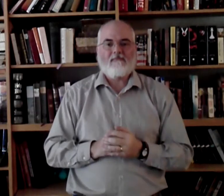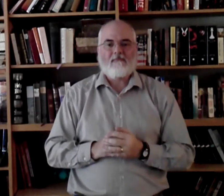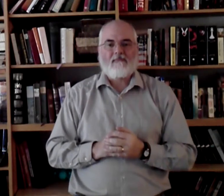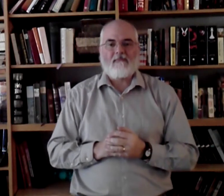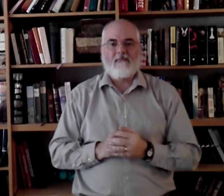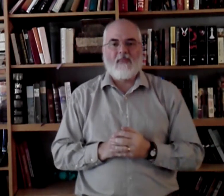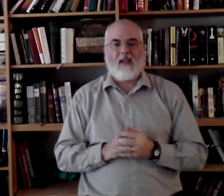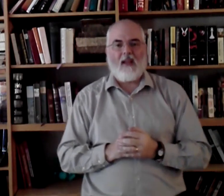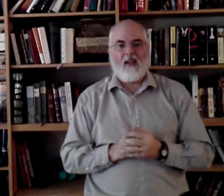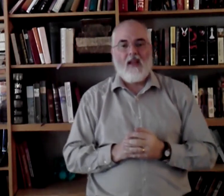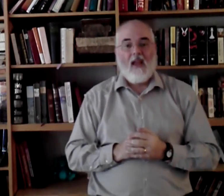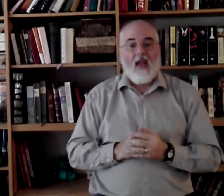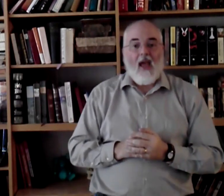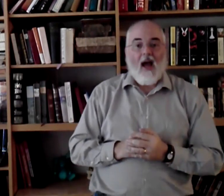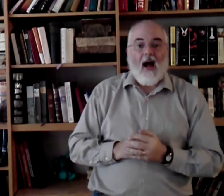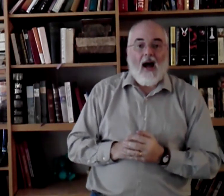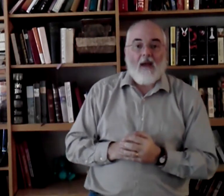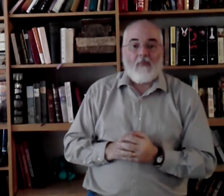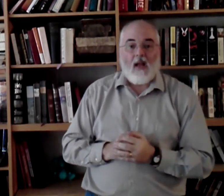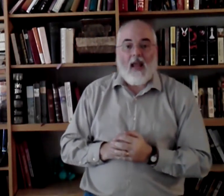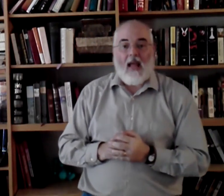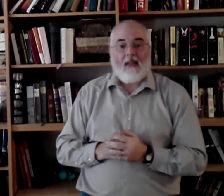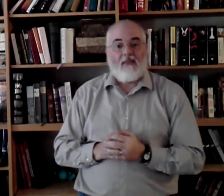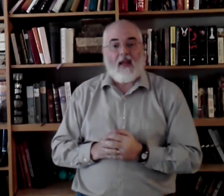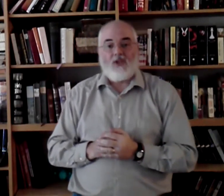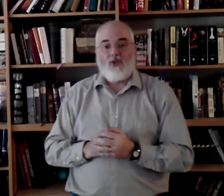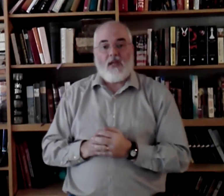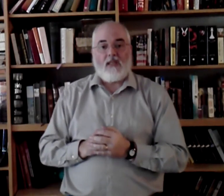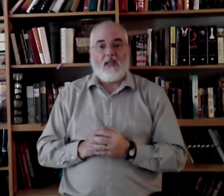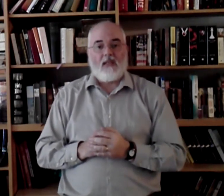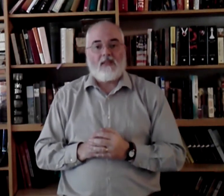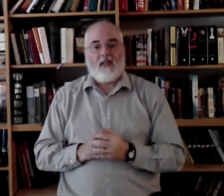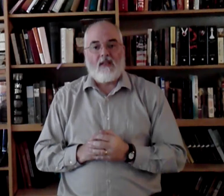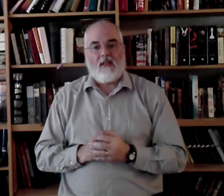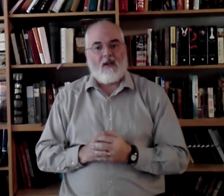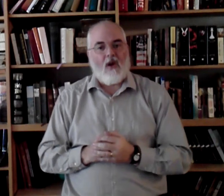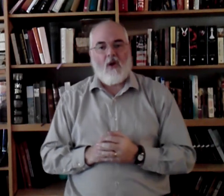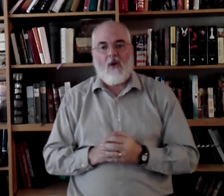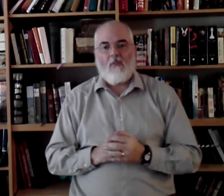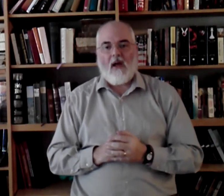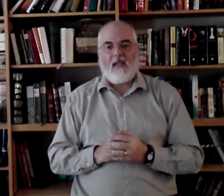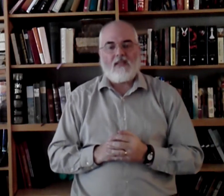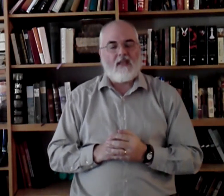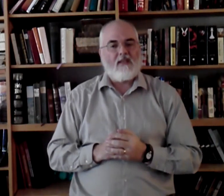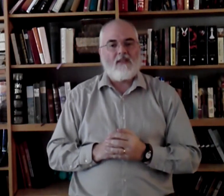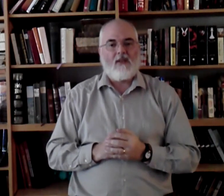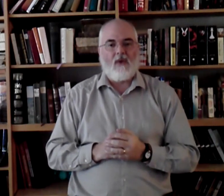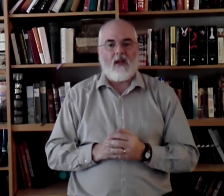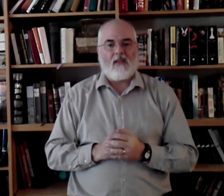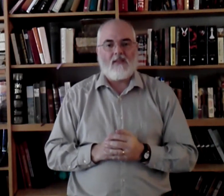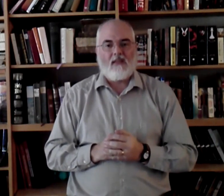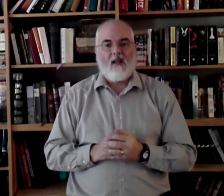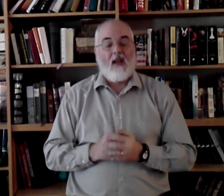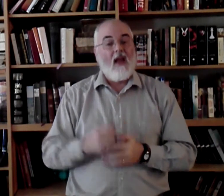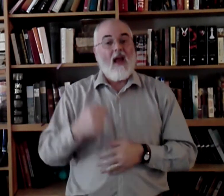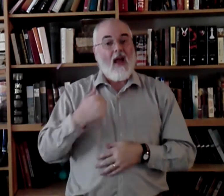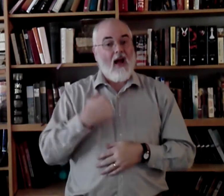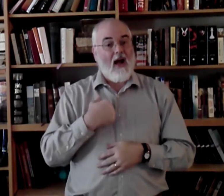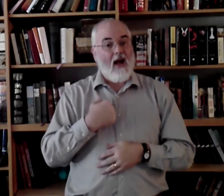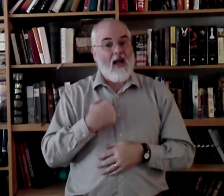Okay? I'm glad that Jesus did all my sins erase. I